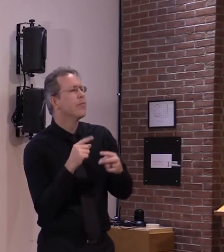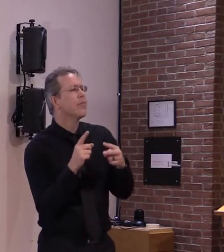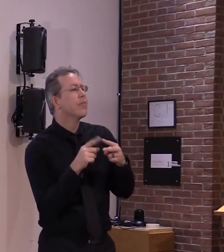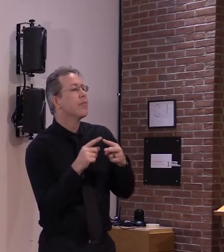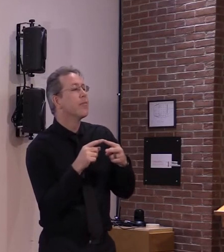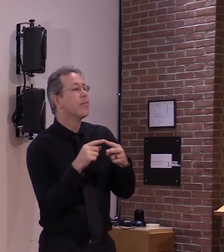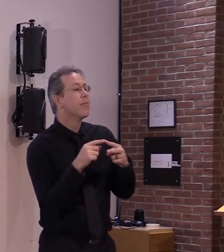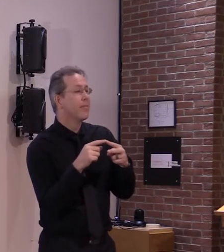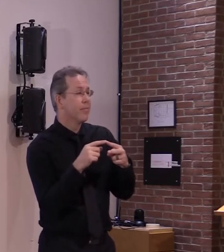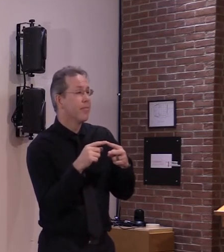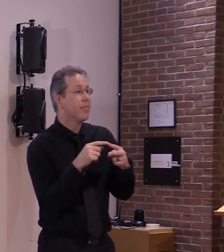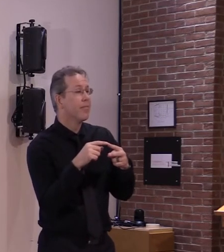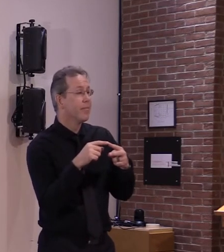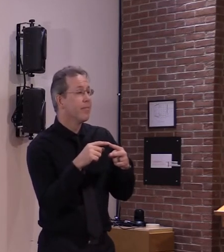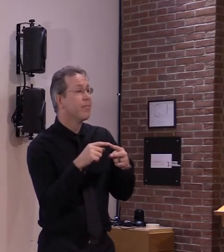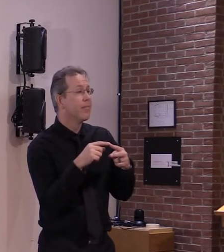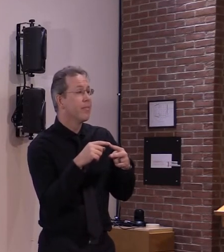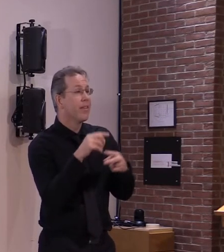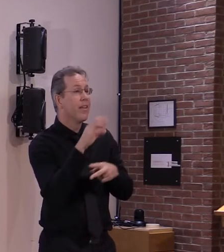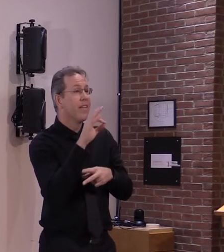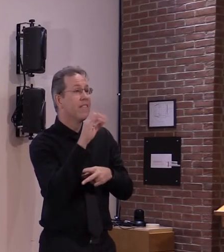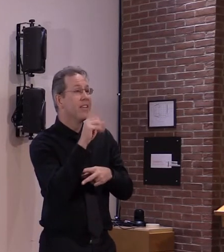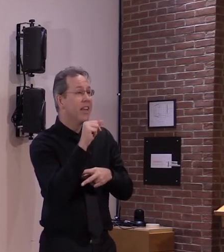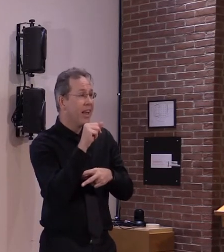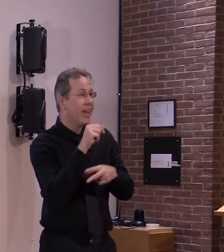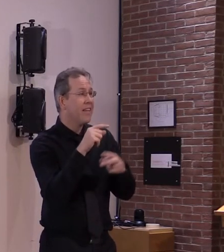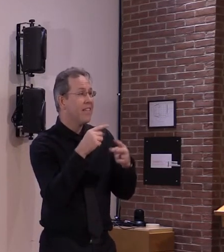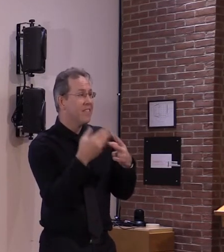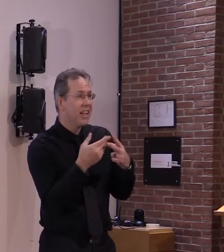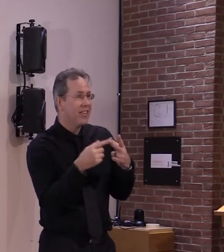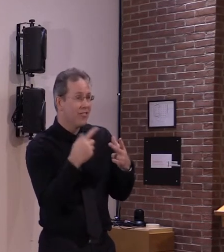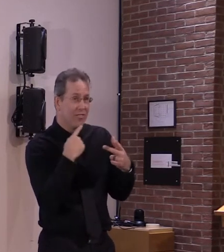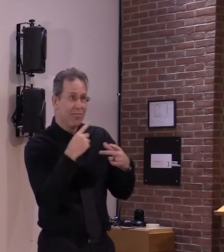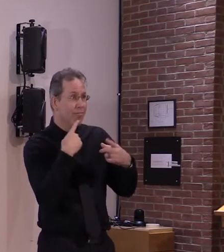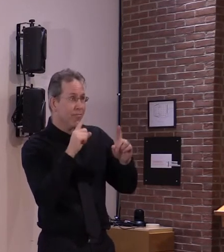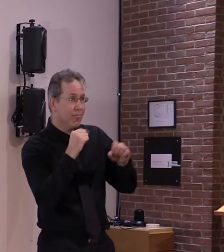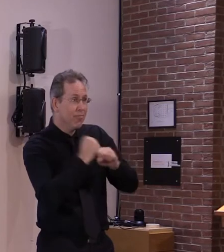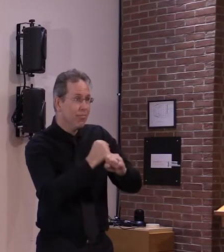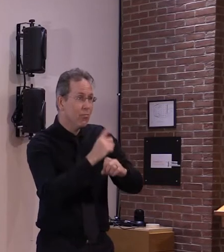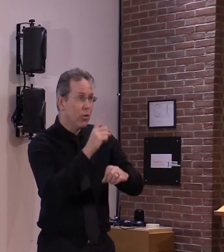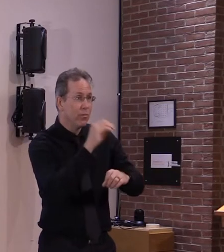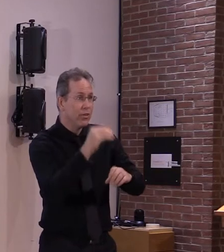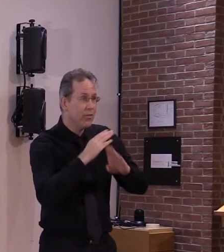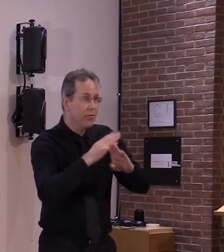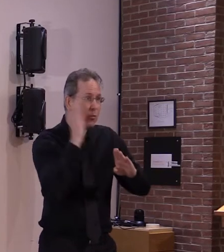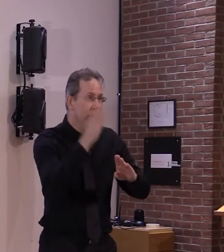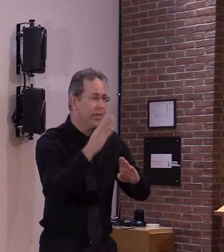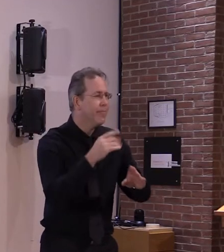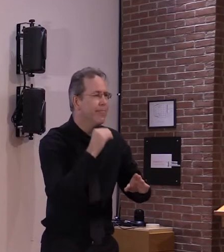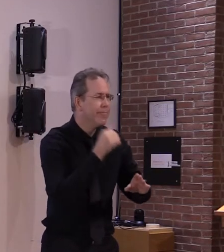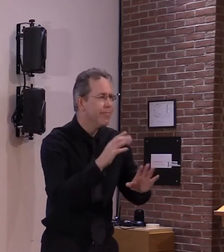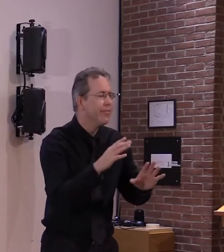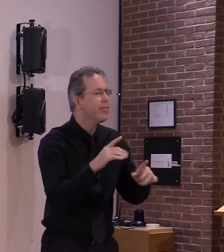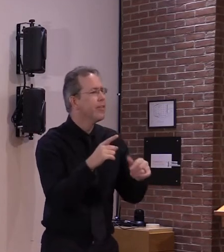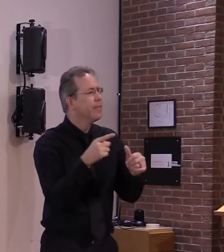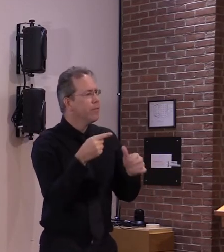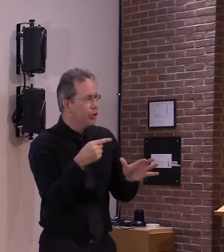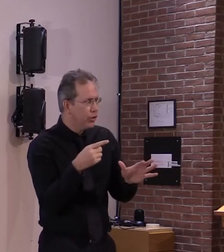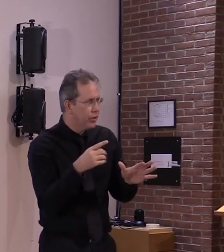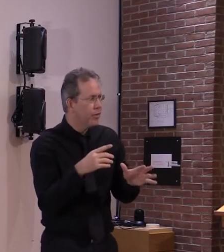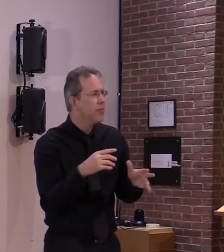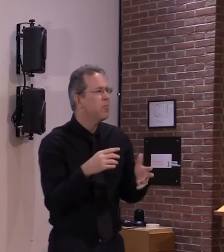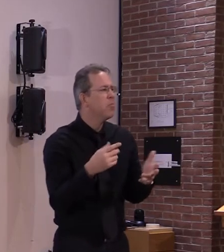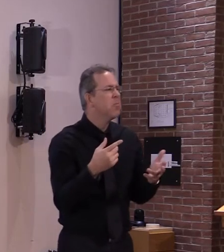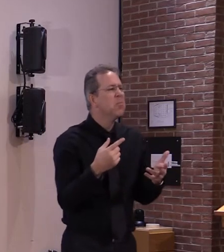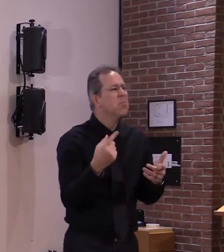the vaccination uh that it takes some time in fact you need the second the booster shot uh either 20 days later or